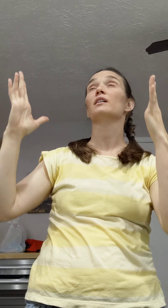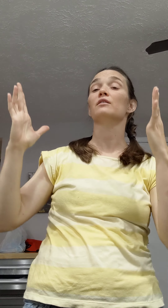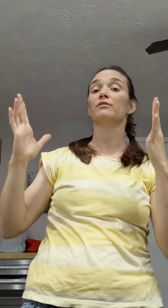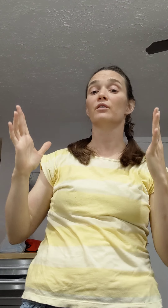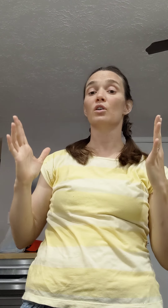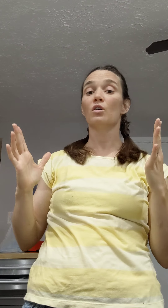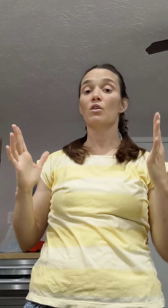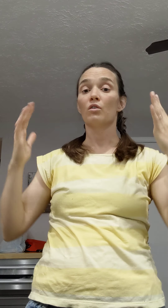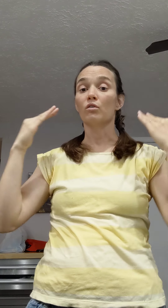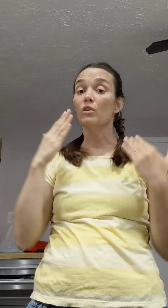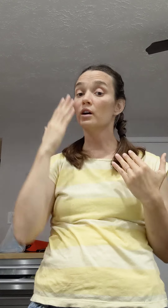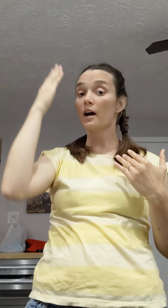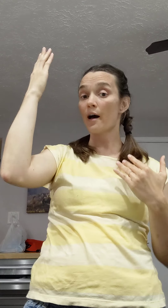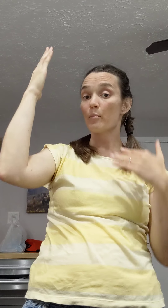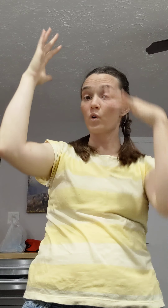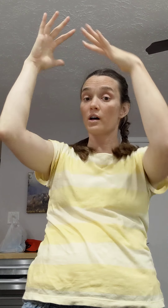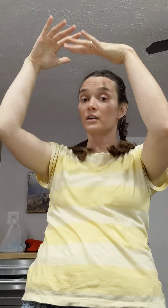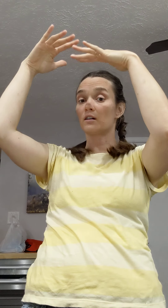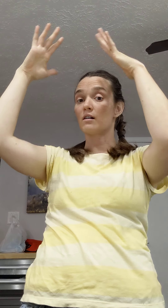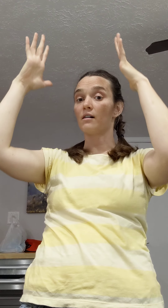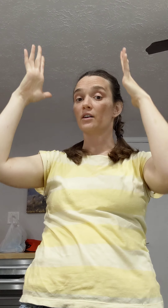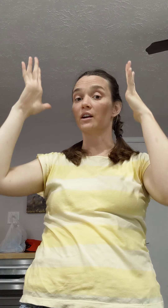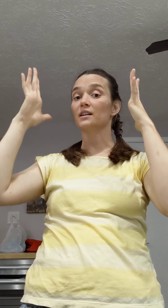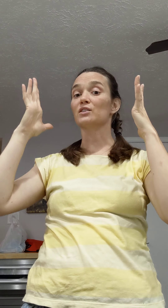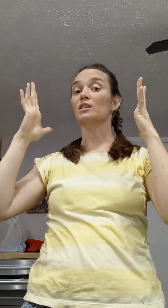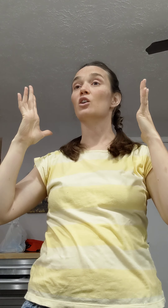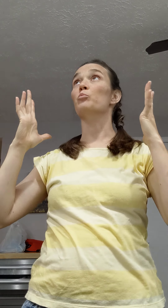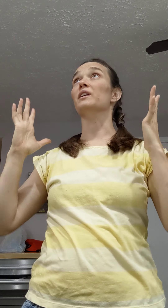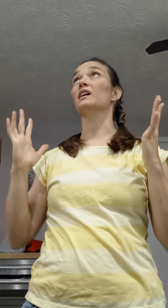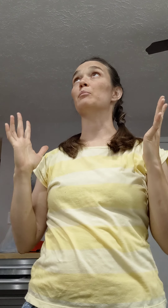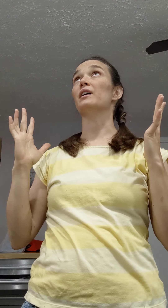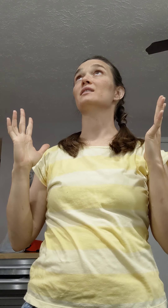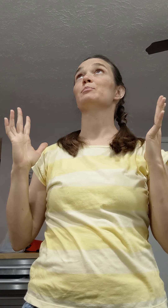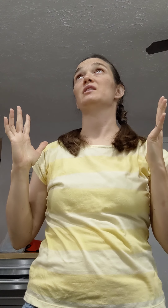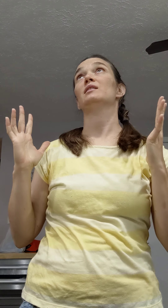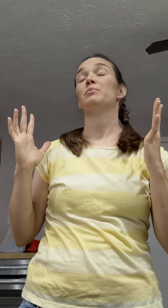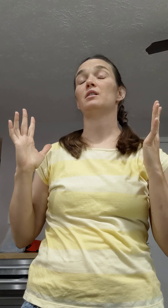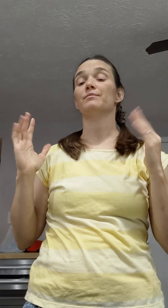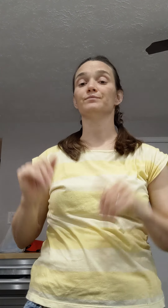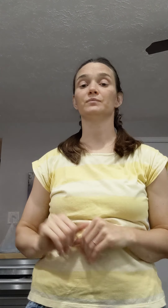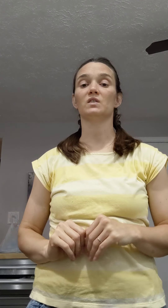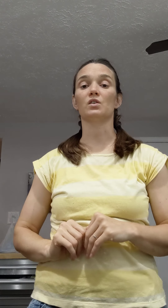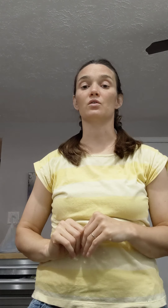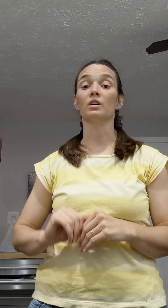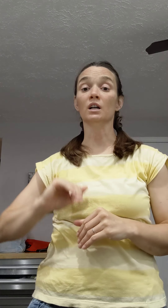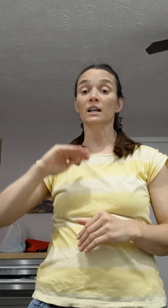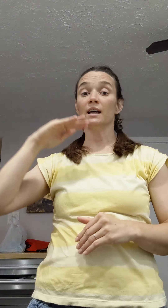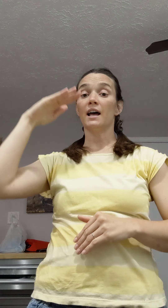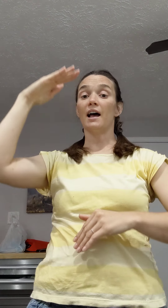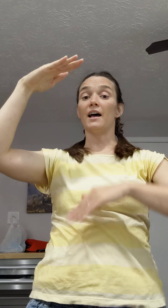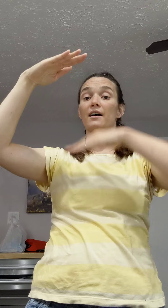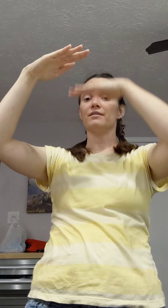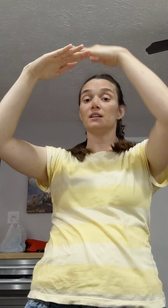kind of look up while your, your hands are opening up that space up there. So heaven